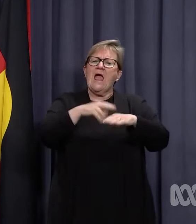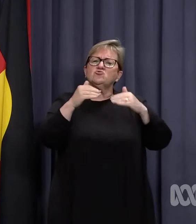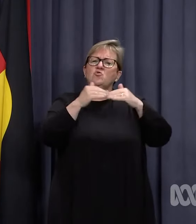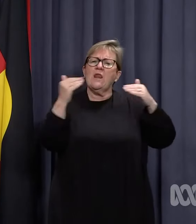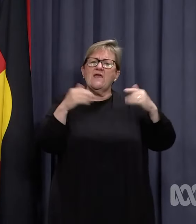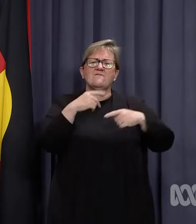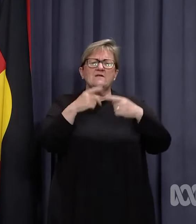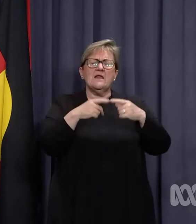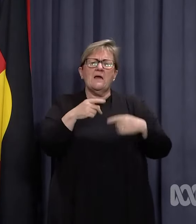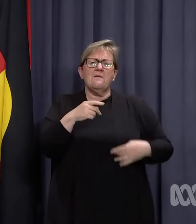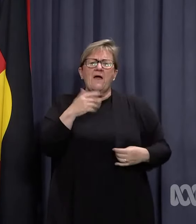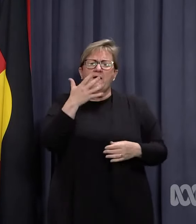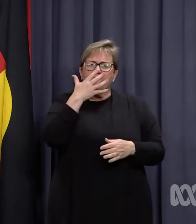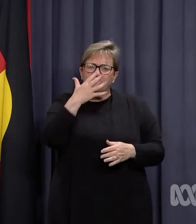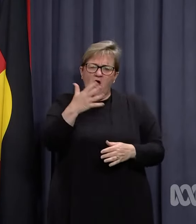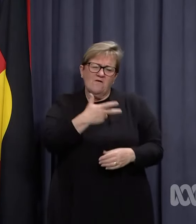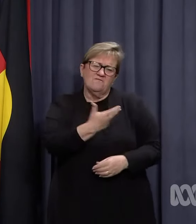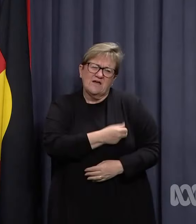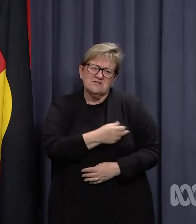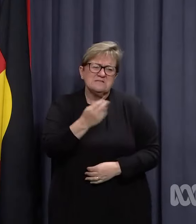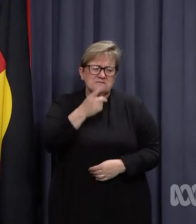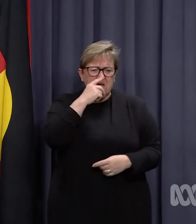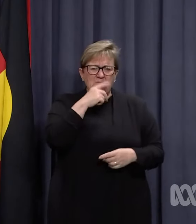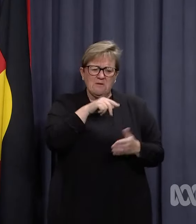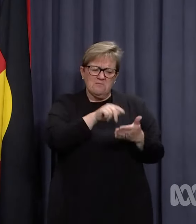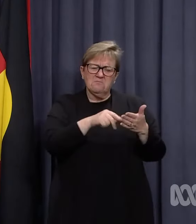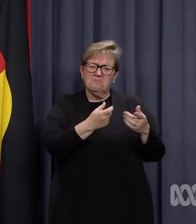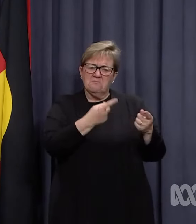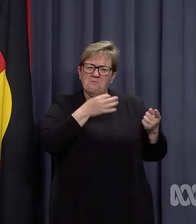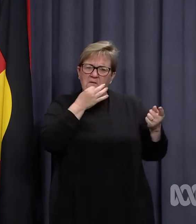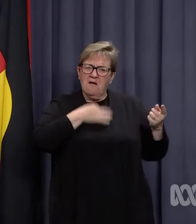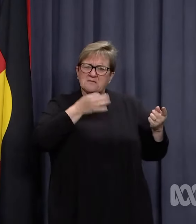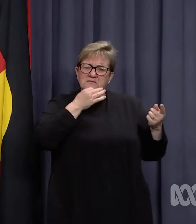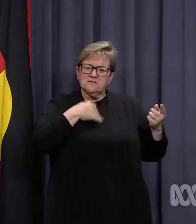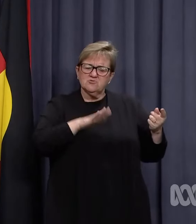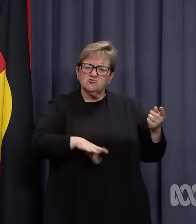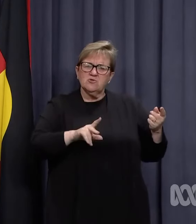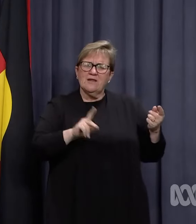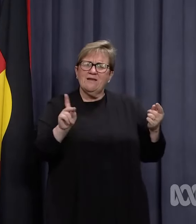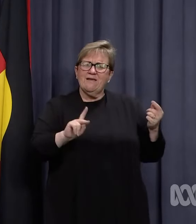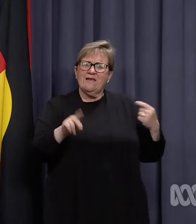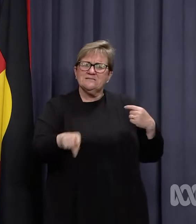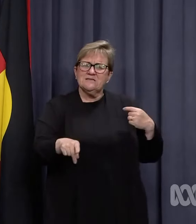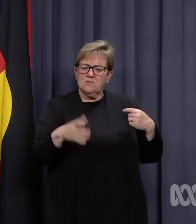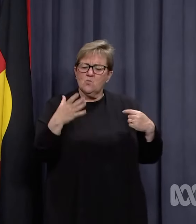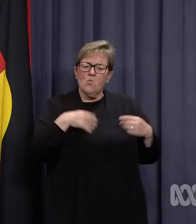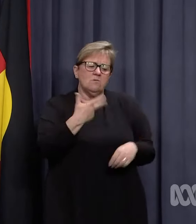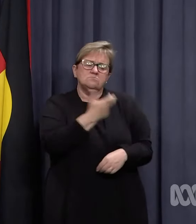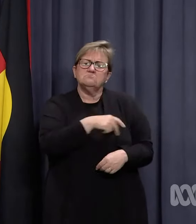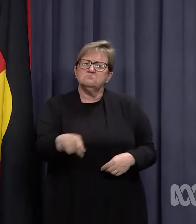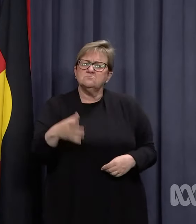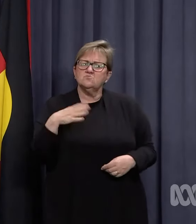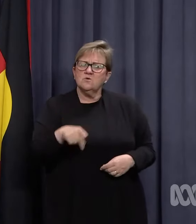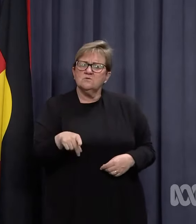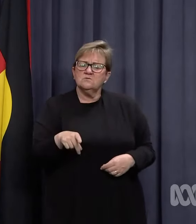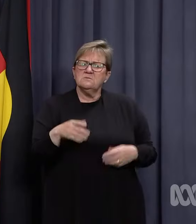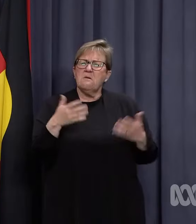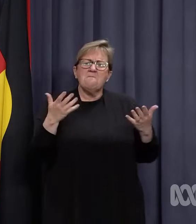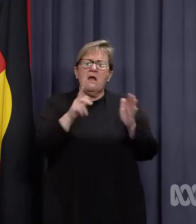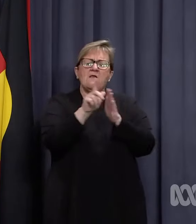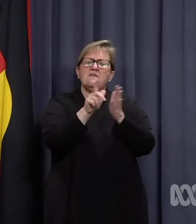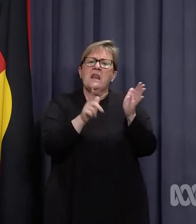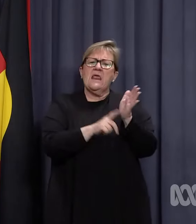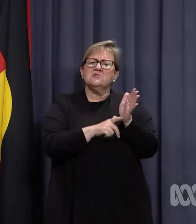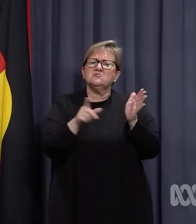five-year-old vaccinations? Some of our viewers who have their child and kids have concerns saying that they want to get their kids back but the